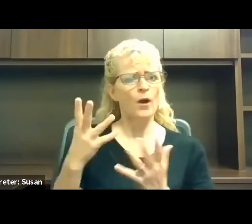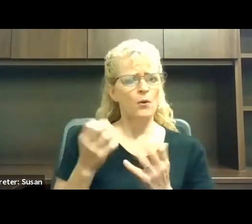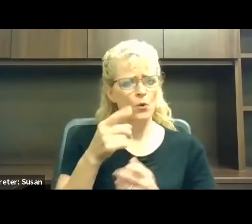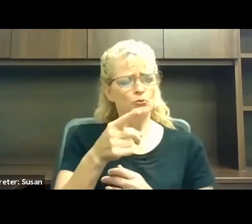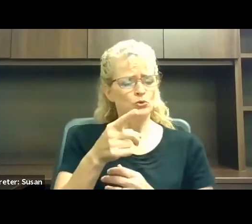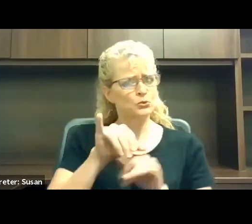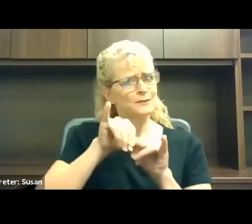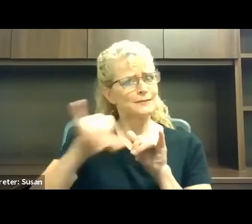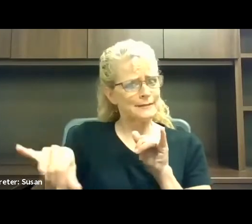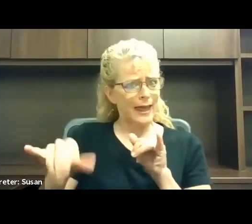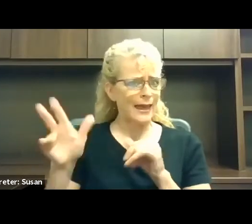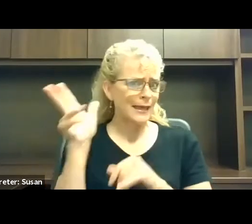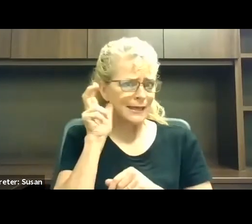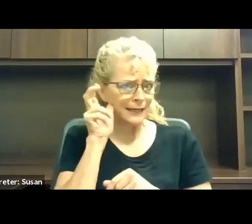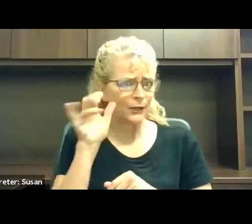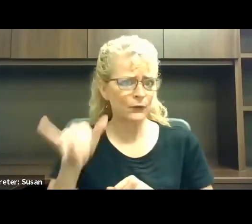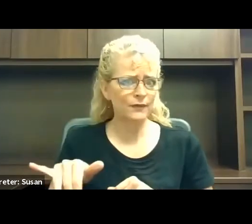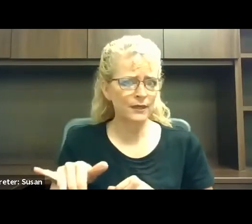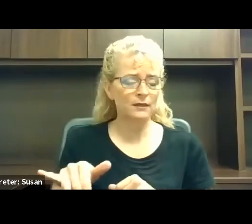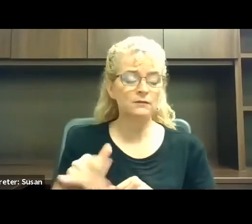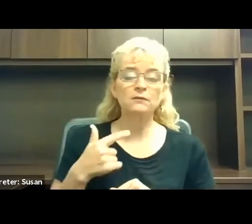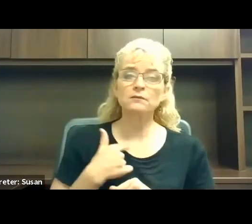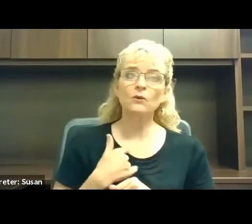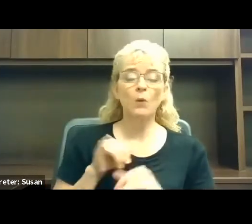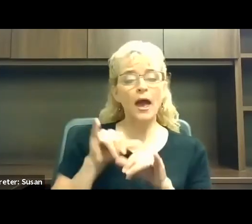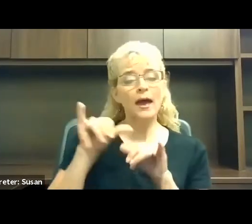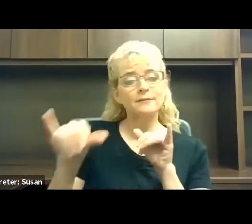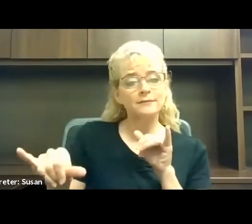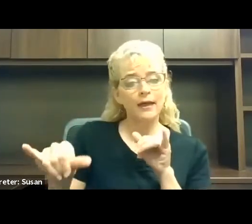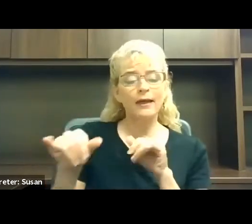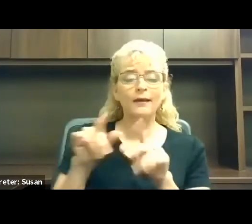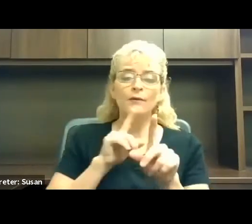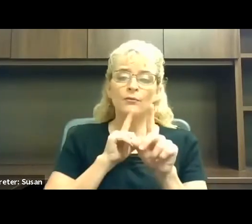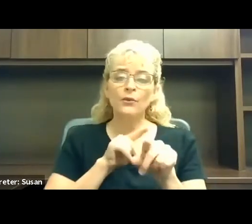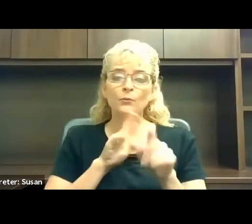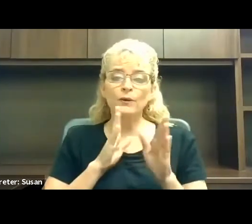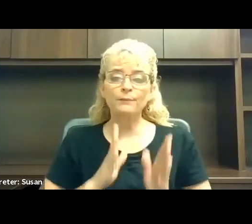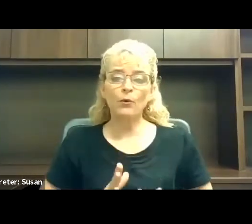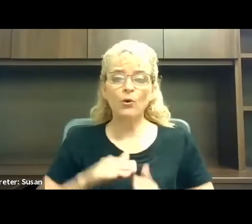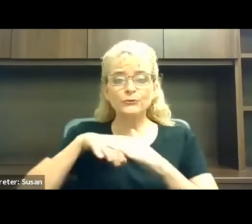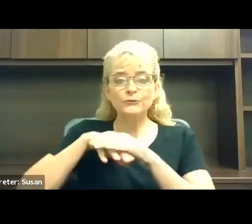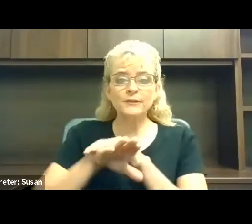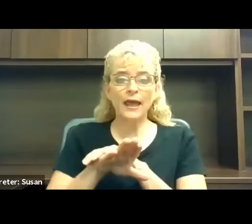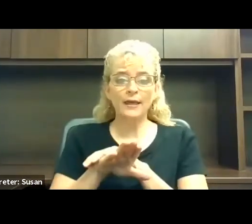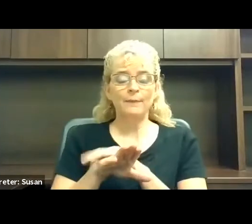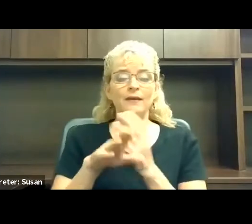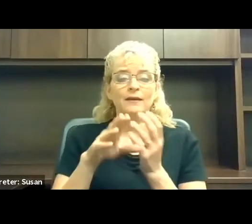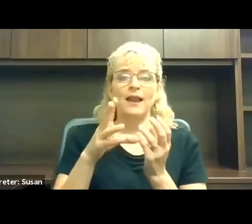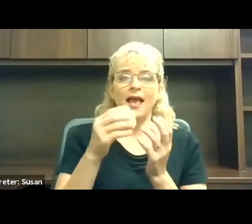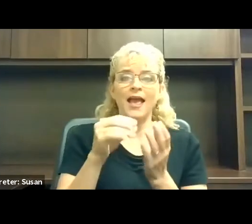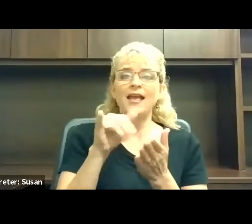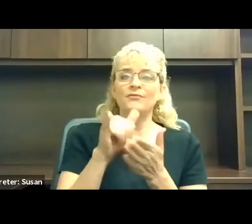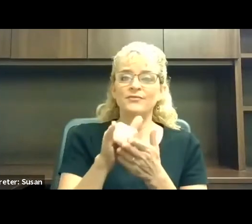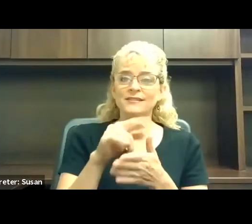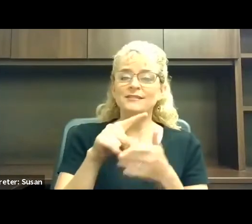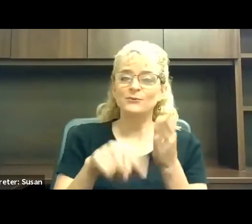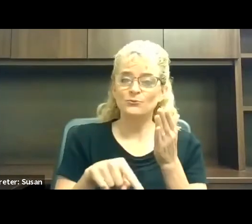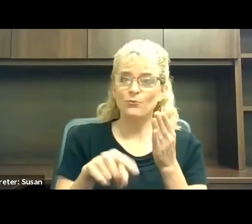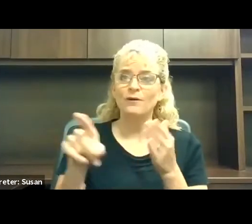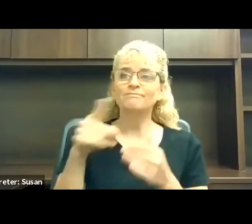So I stayed. The reporters came in and this is what they said.